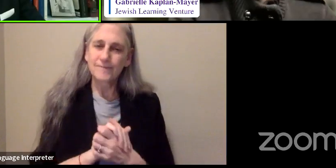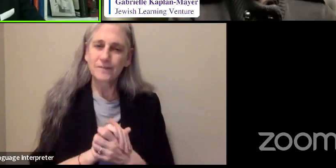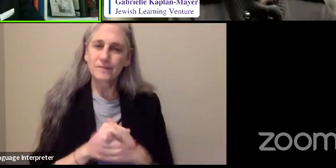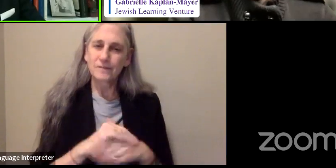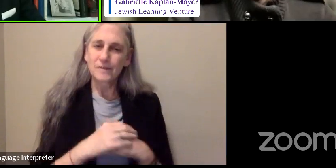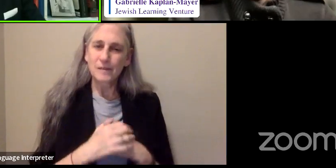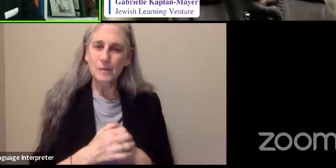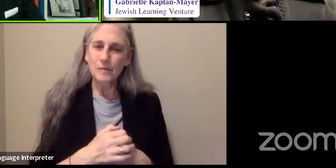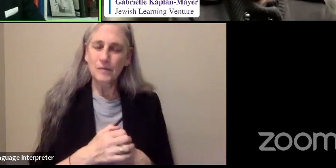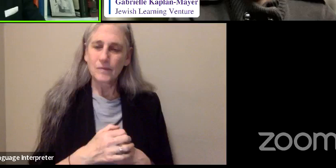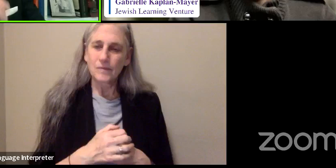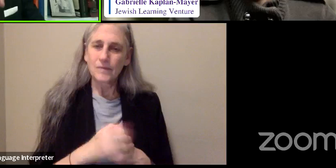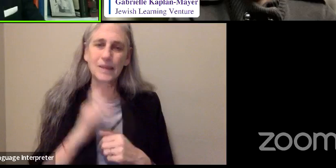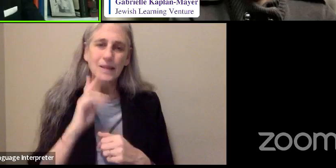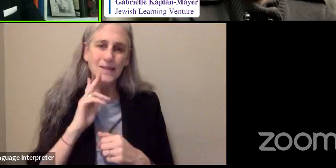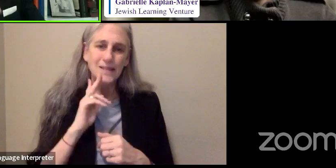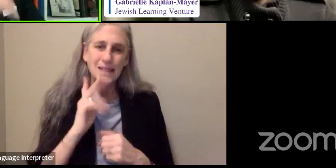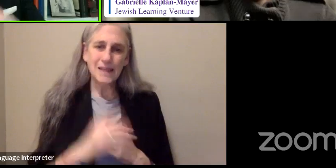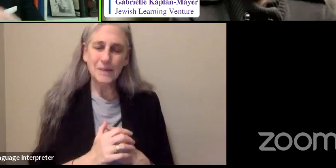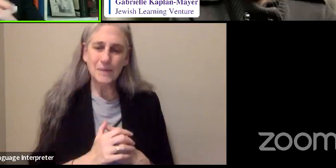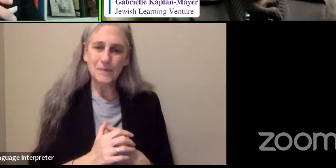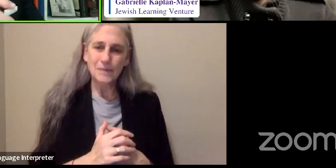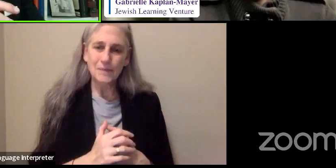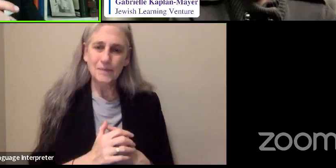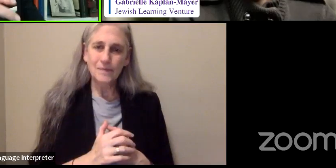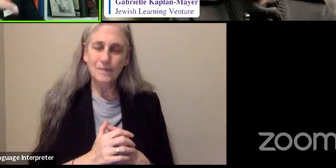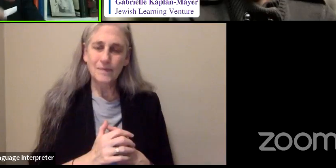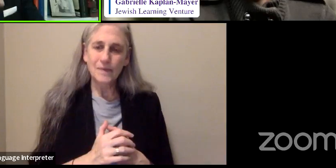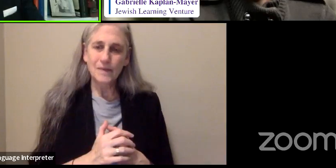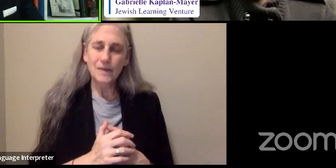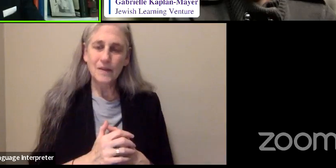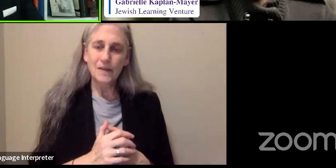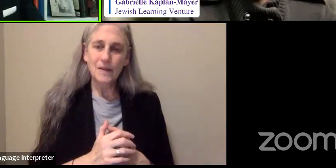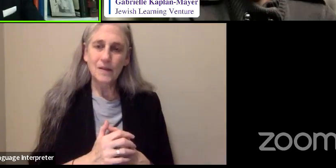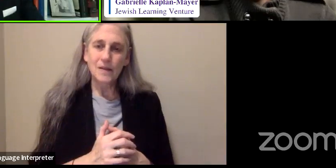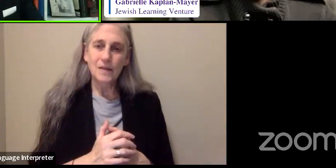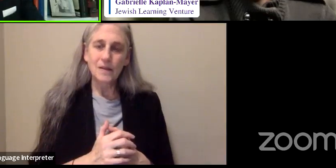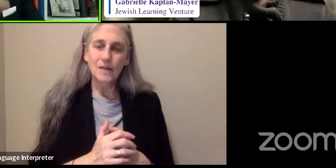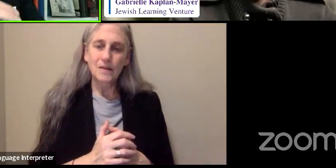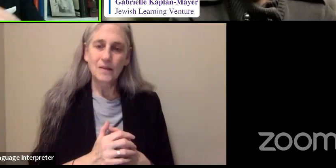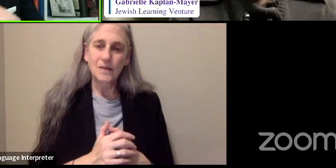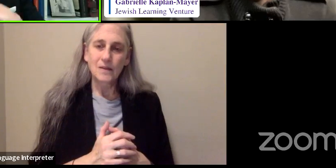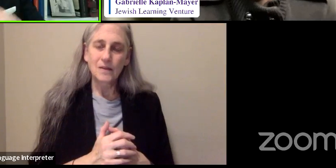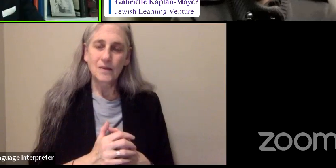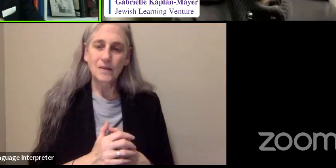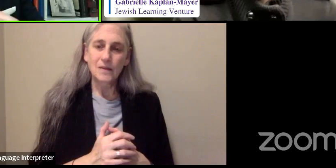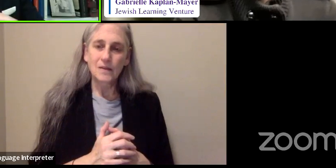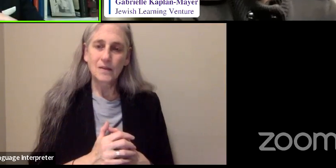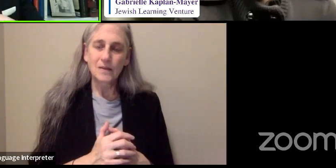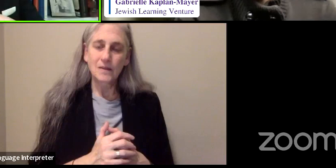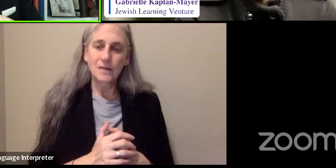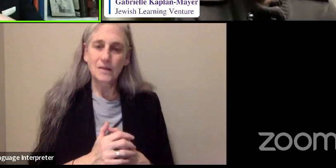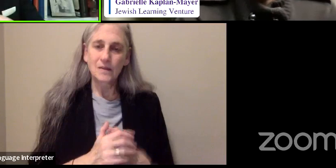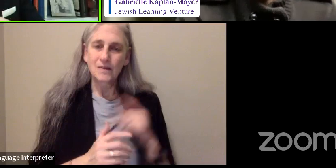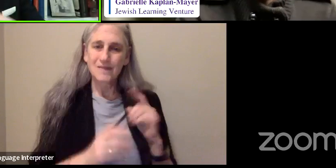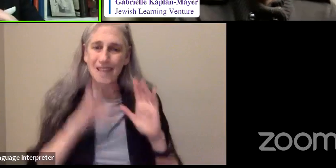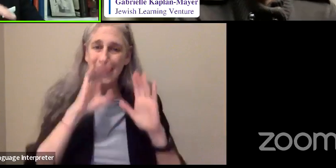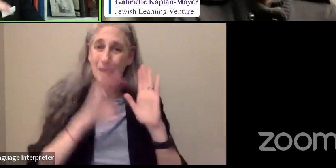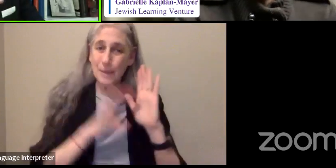So, you see, on the one hand, there's this poor image.